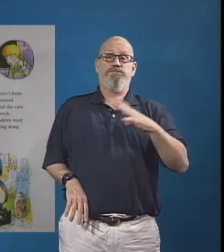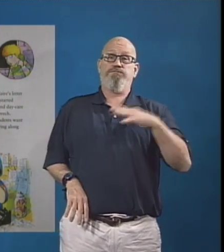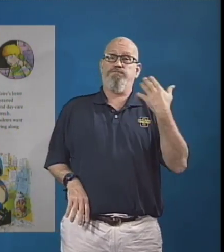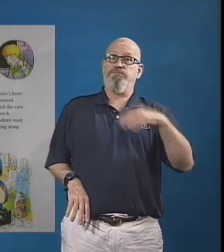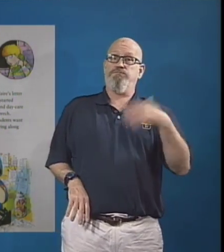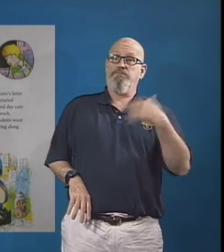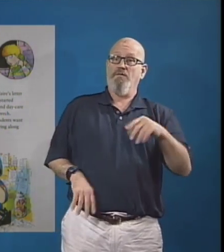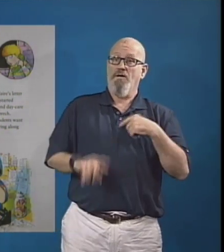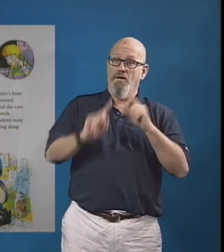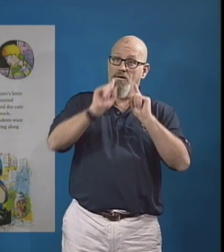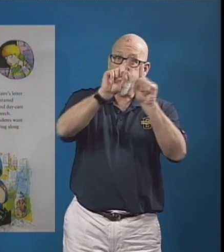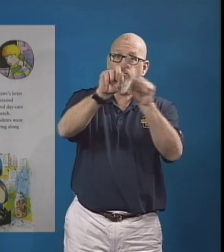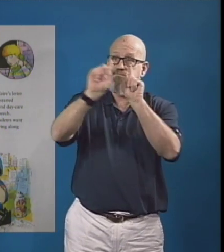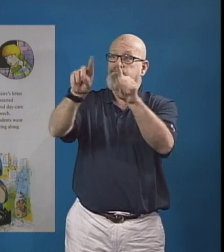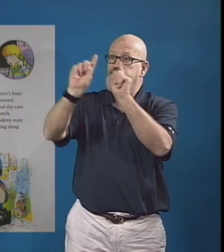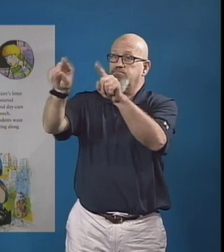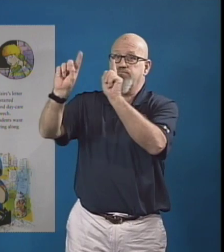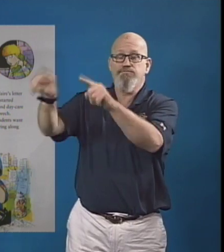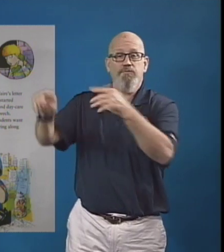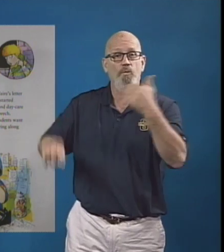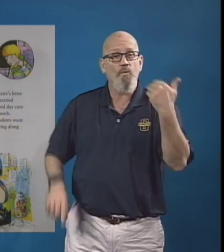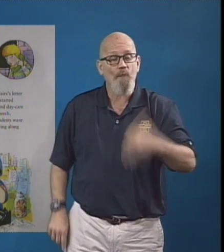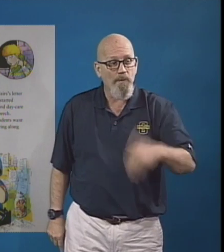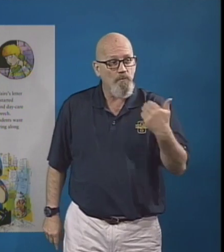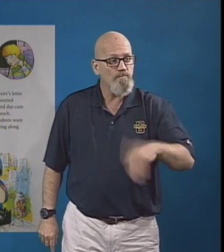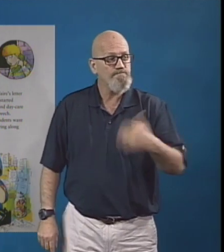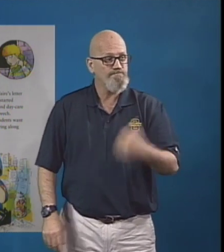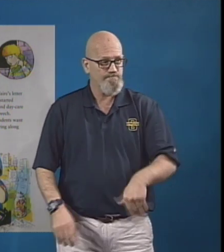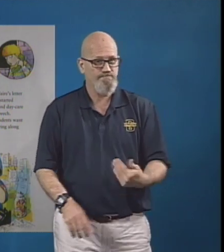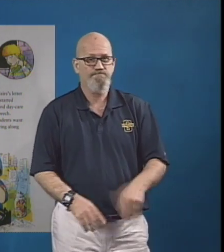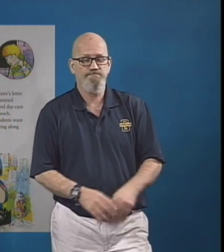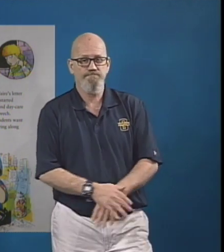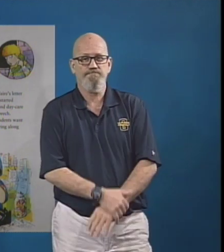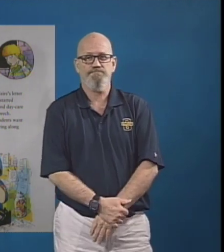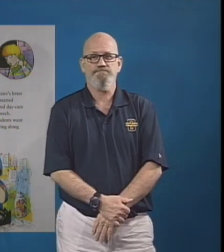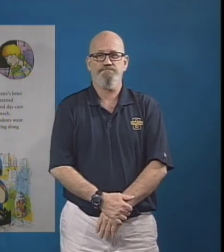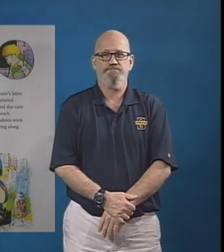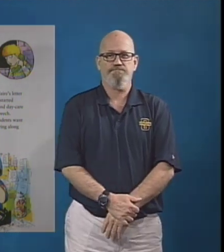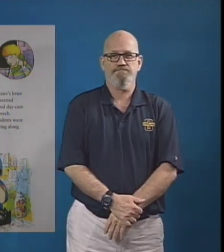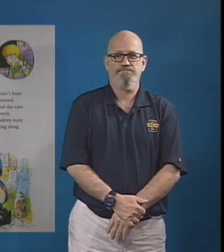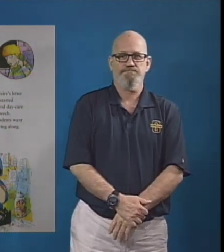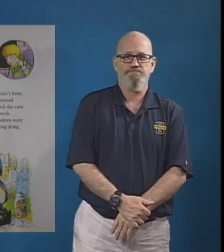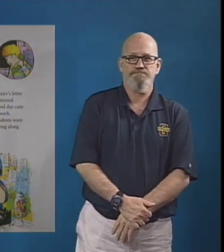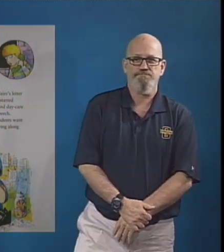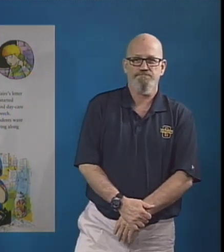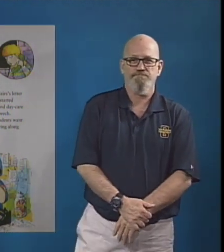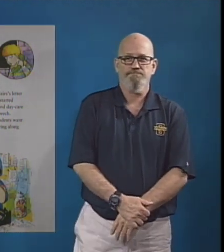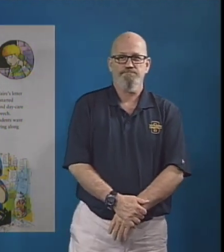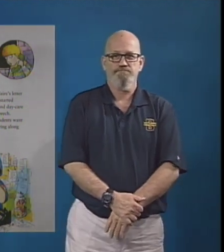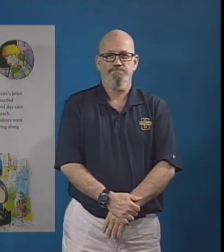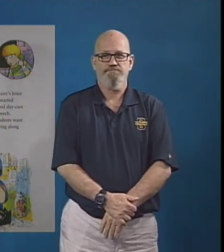Officer Buckle, they said, Our students want to hear your safety tips, and please bring along that police dog.